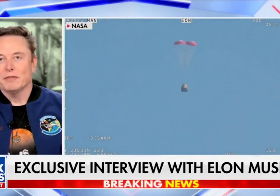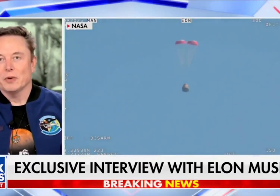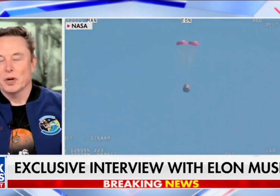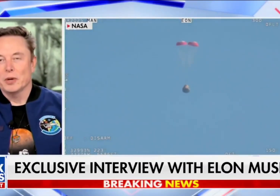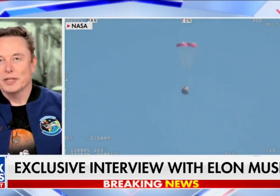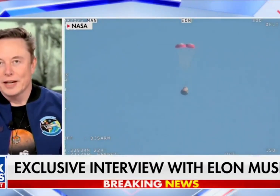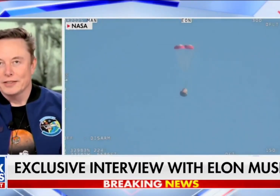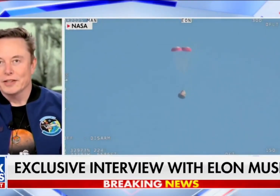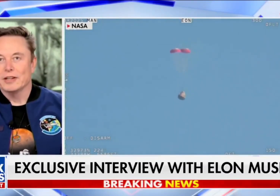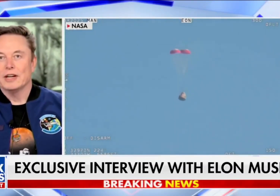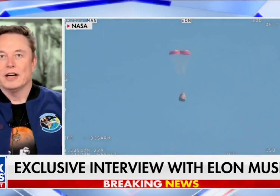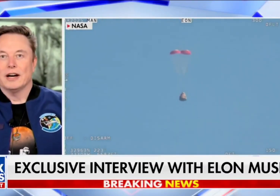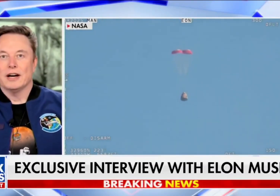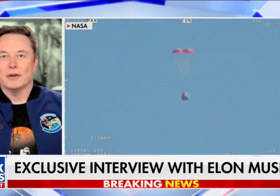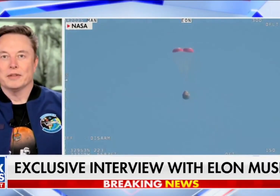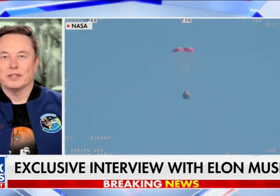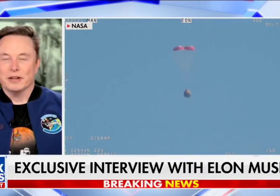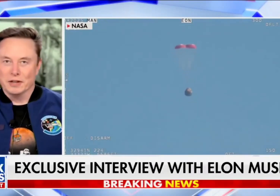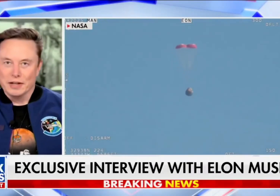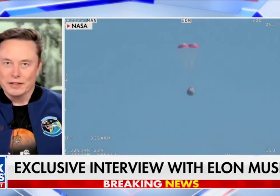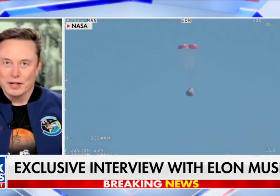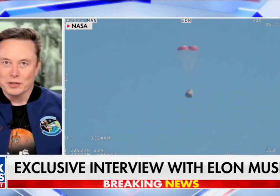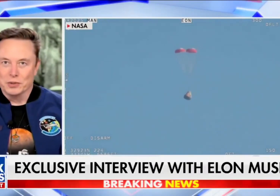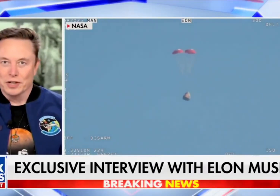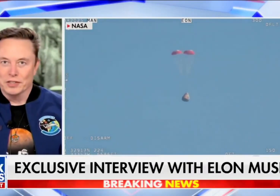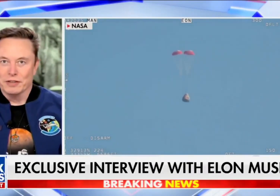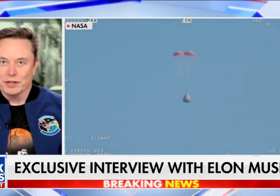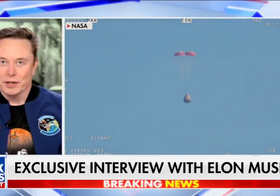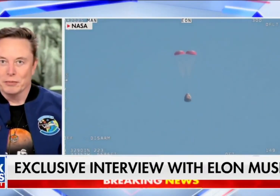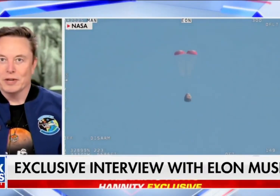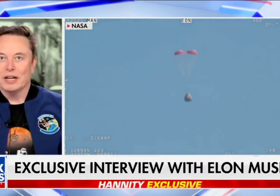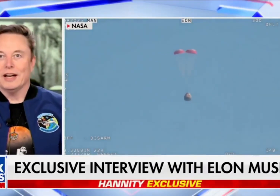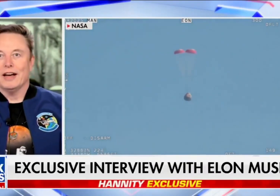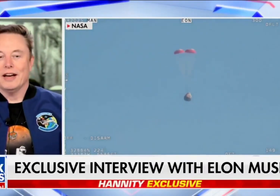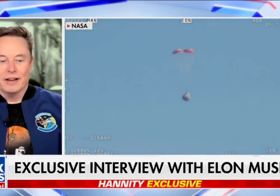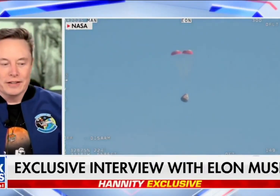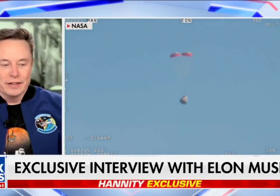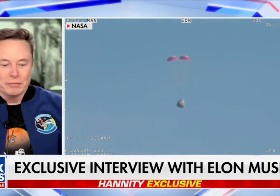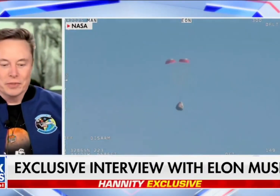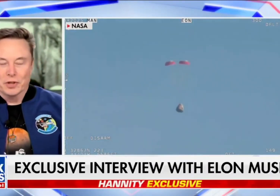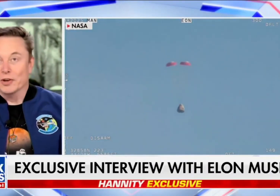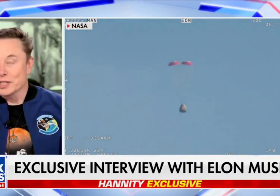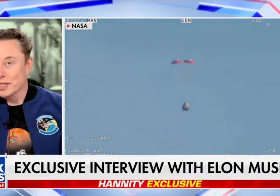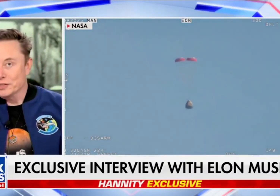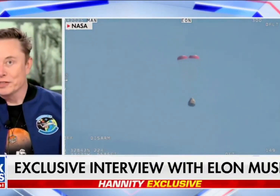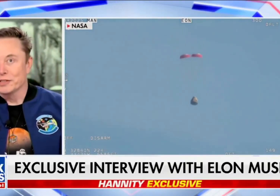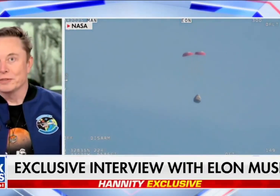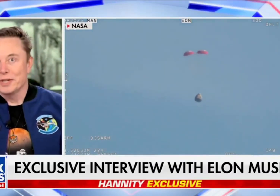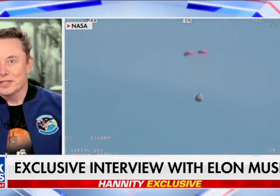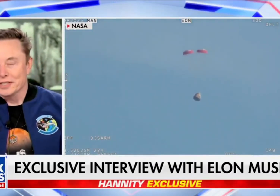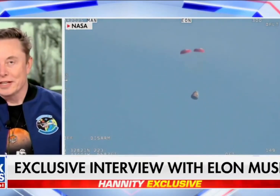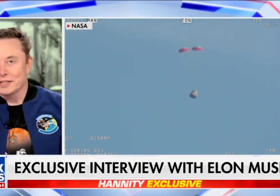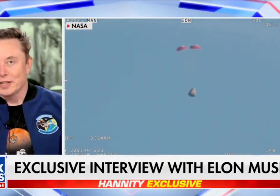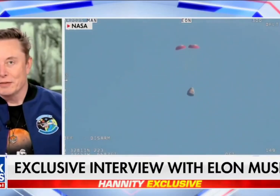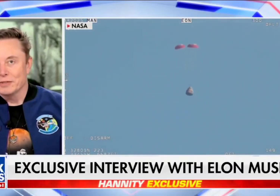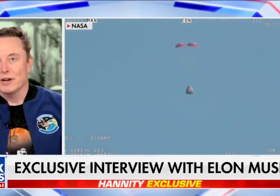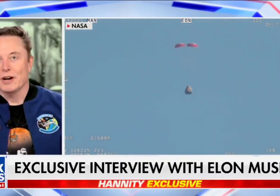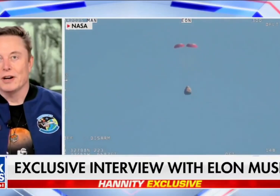working with NASA, the astronauts are now safely home. And so congratulations to the SpaceX and NASA teams on